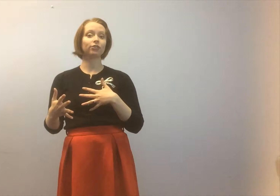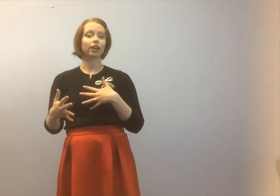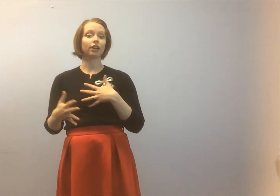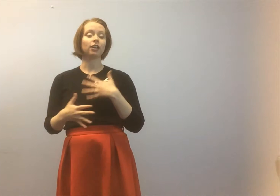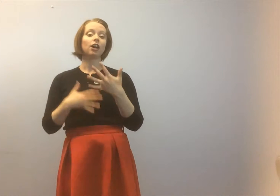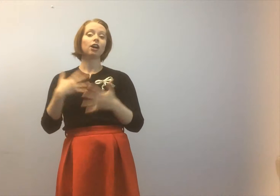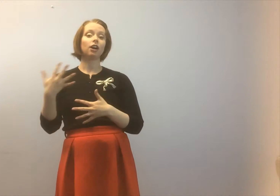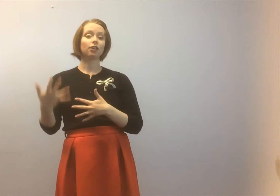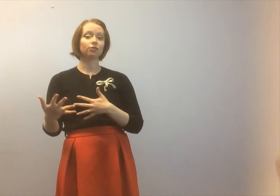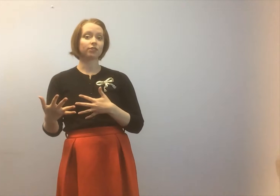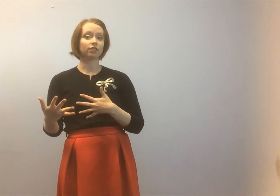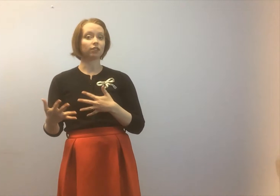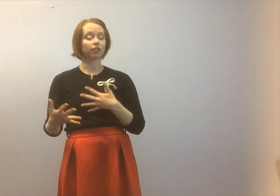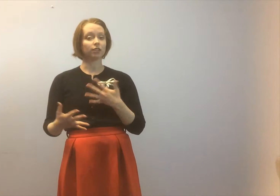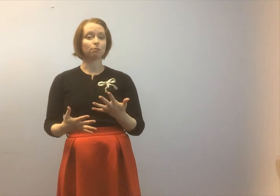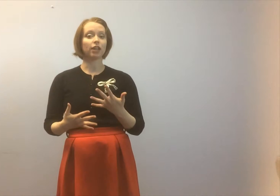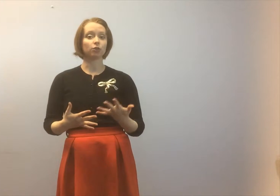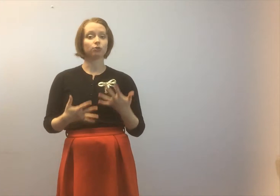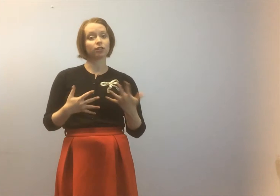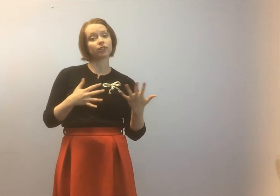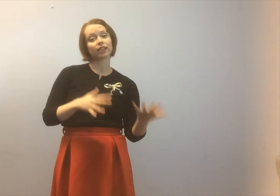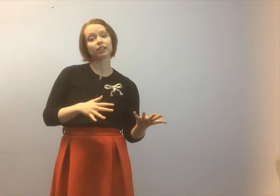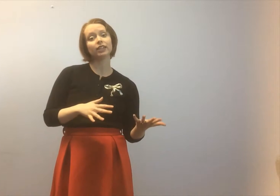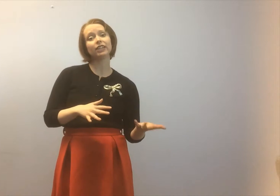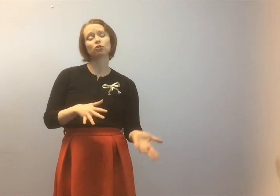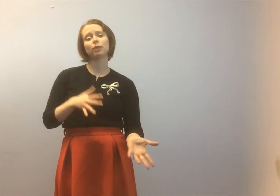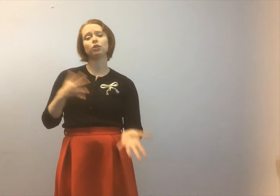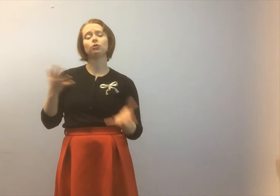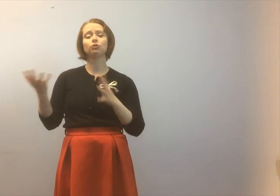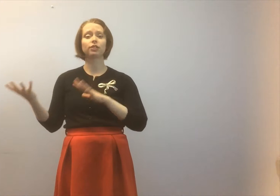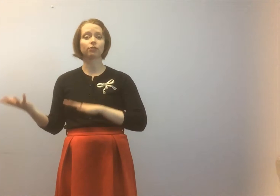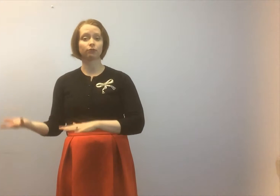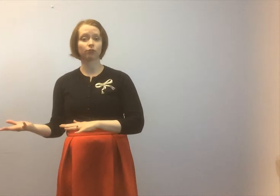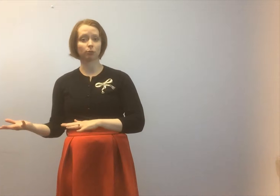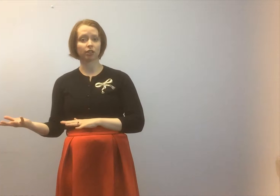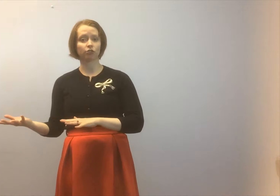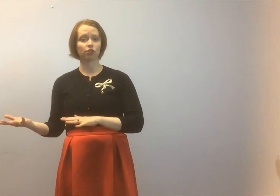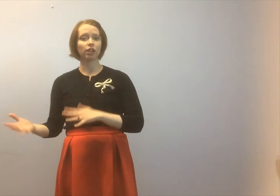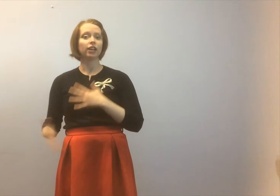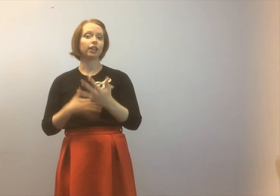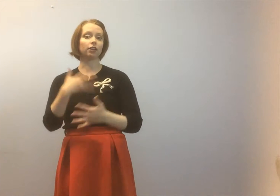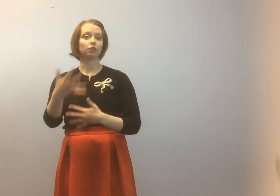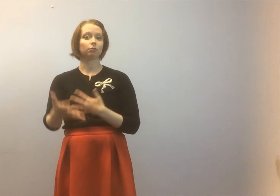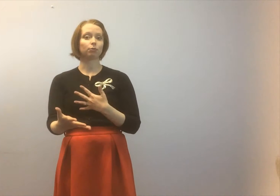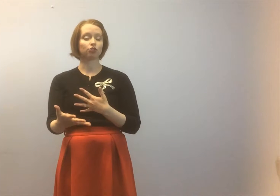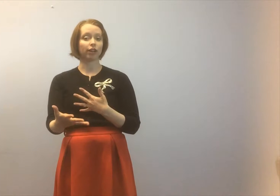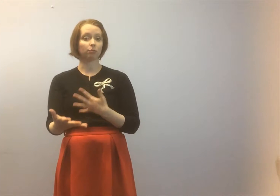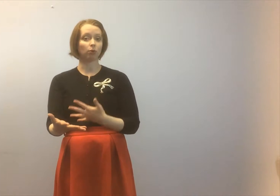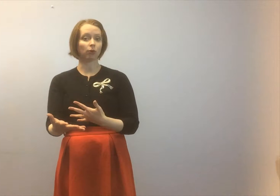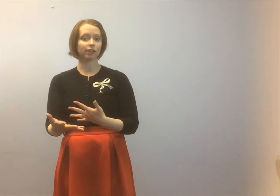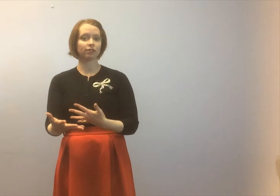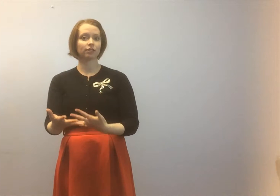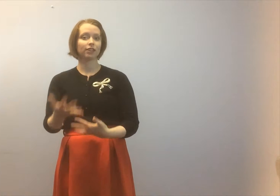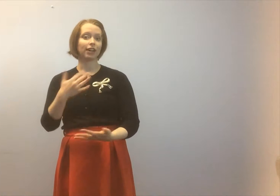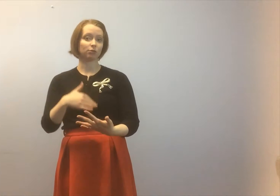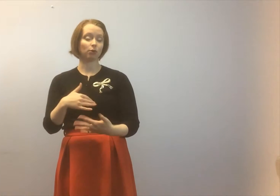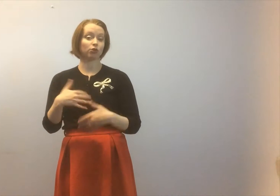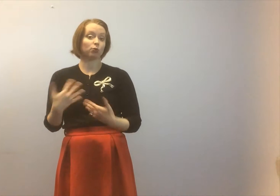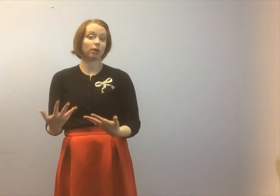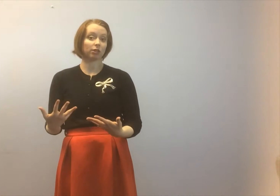that other facilities may use different techniques or may use different verbiage in portraying points as opposed to what I'm